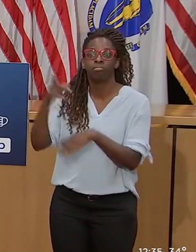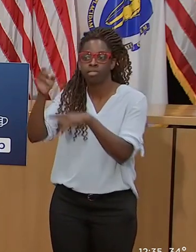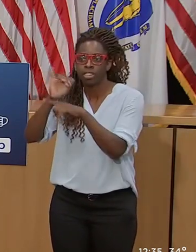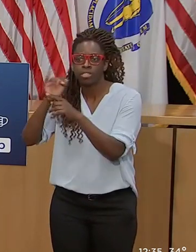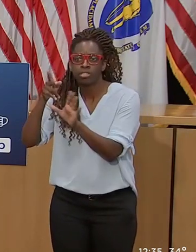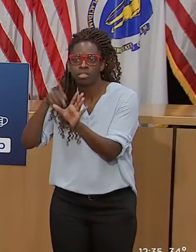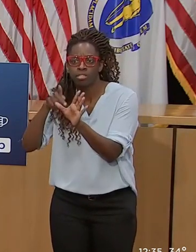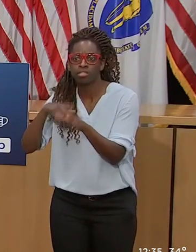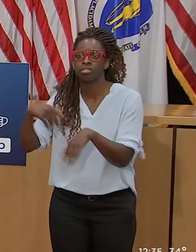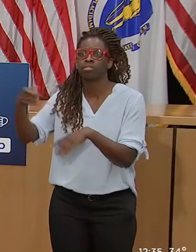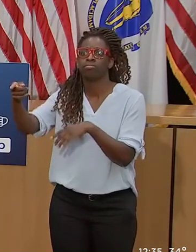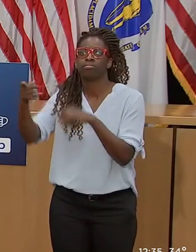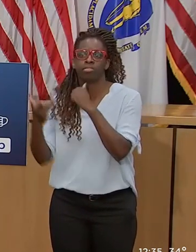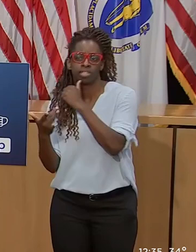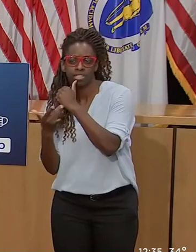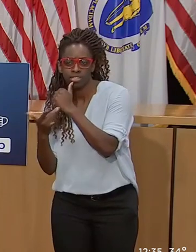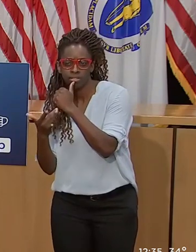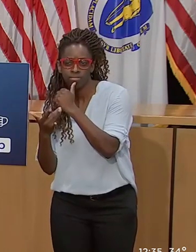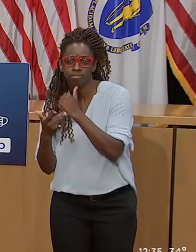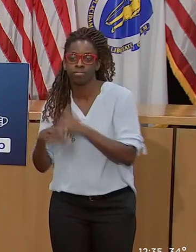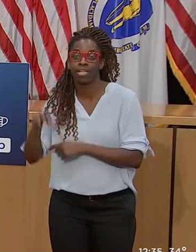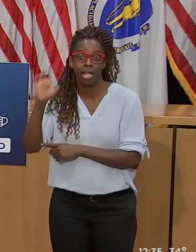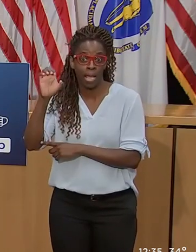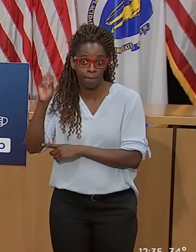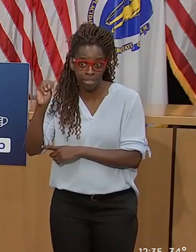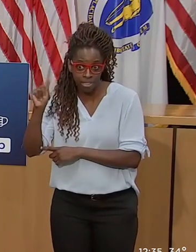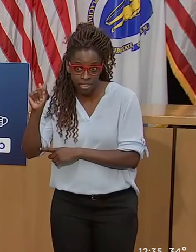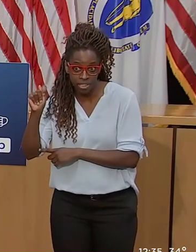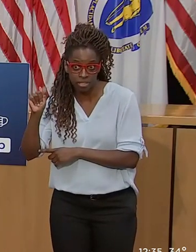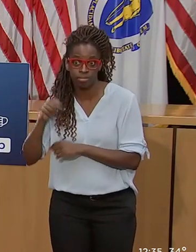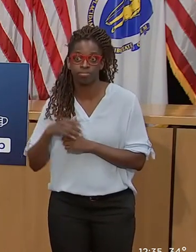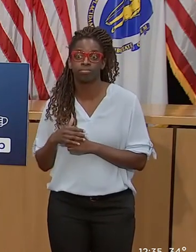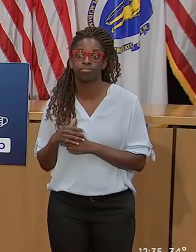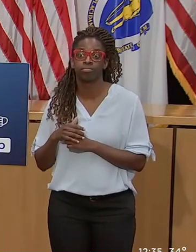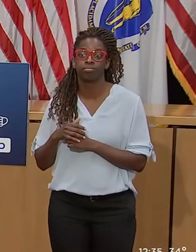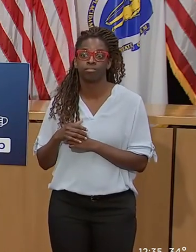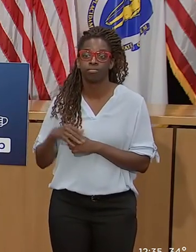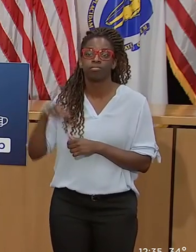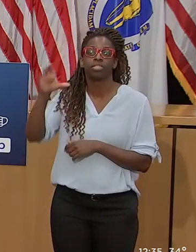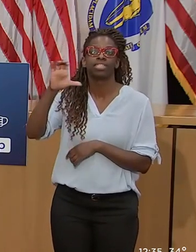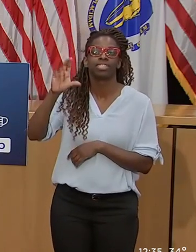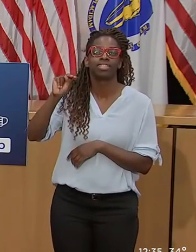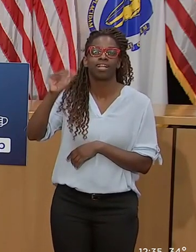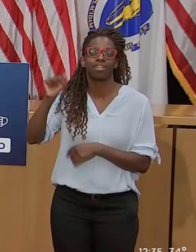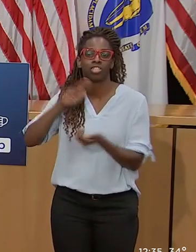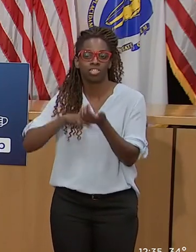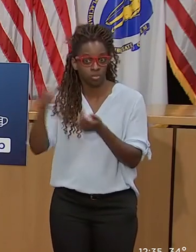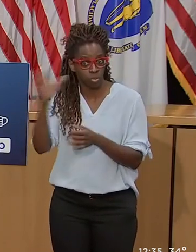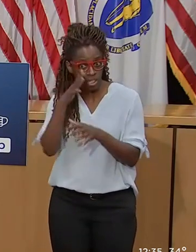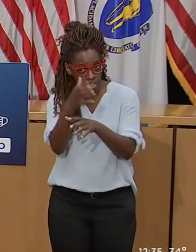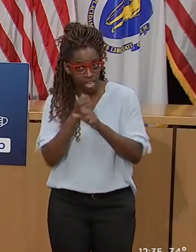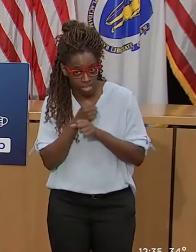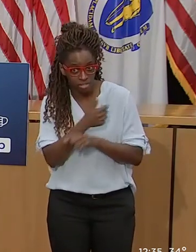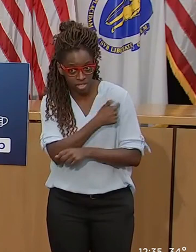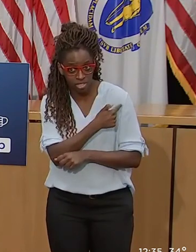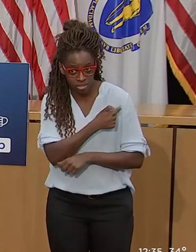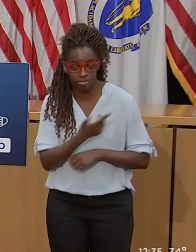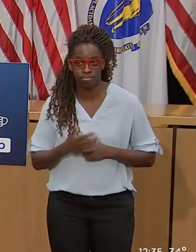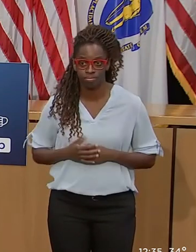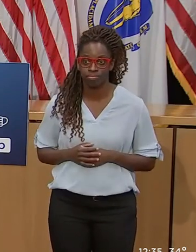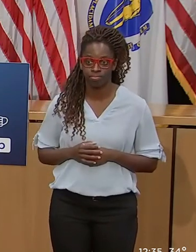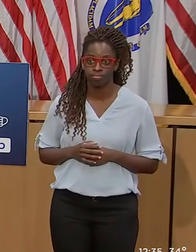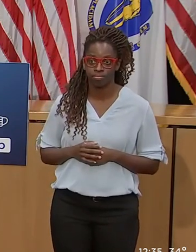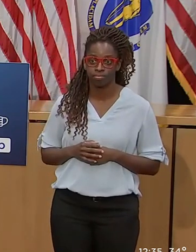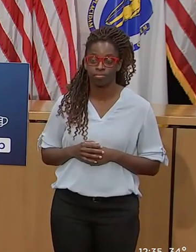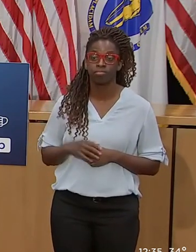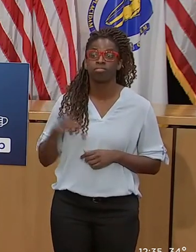paramedics, and certified medical assistants under supervision. Individuals living and working in long-term care will